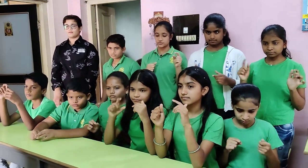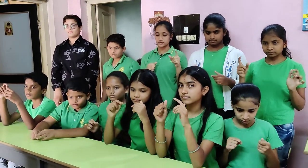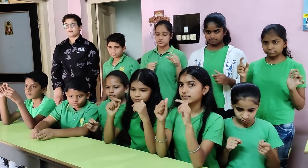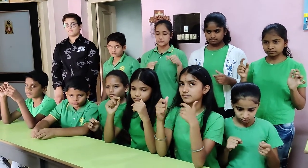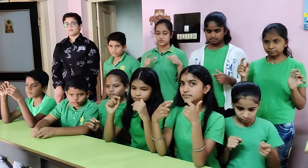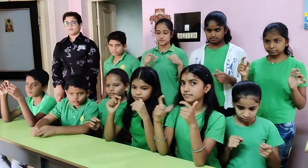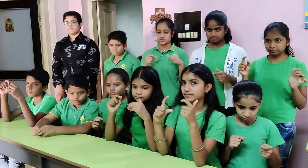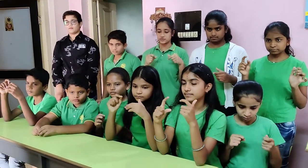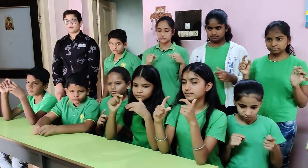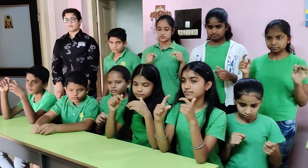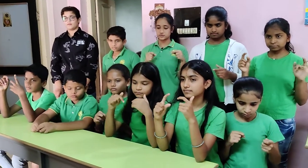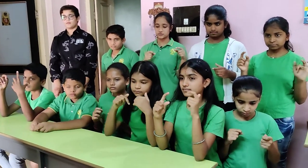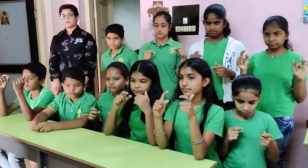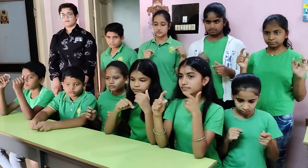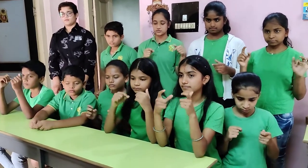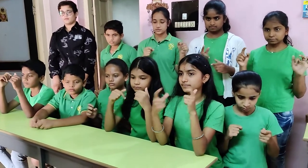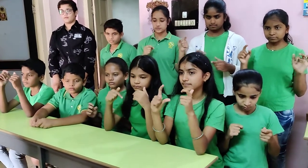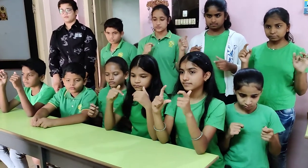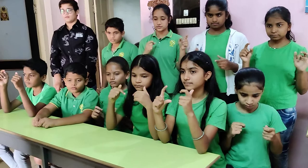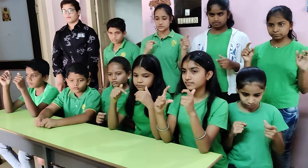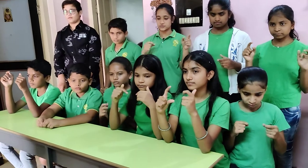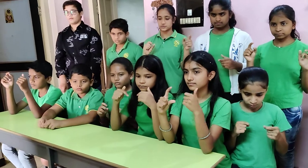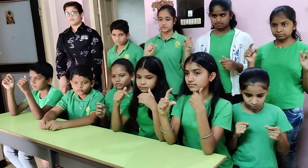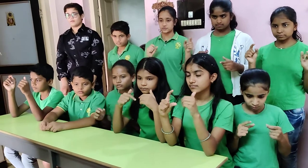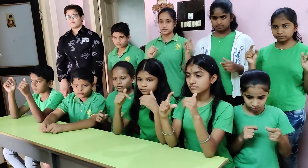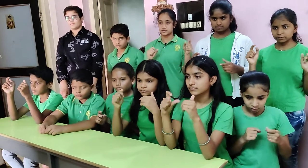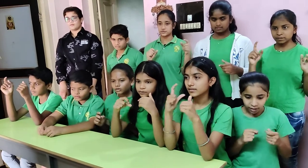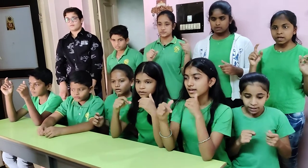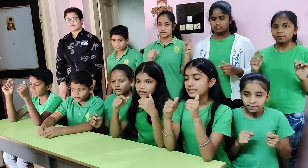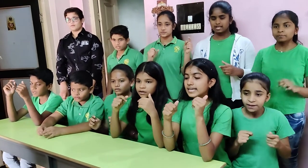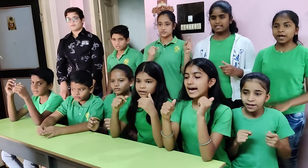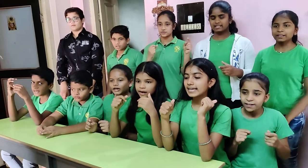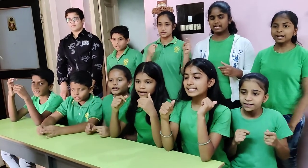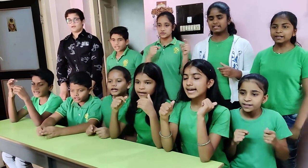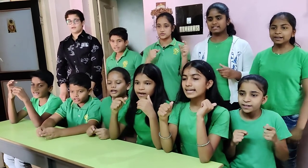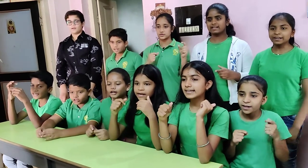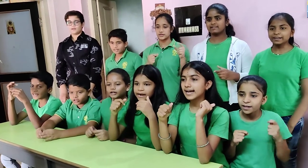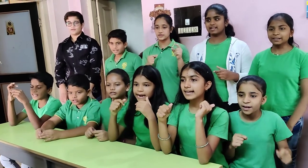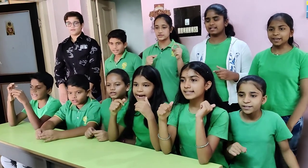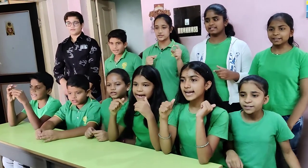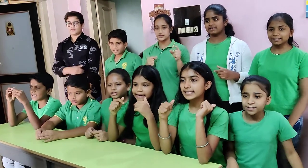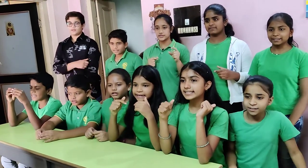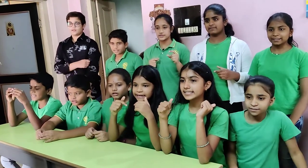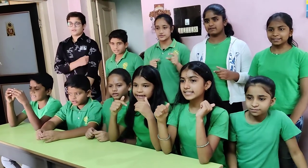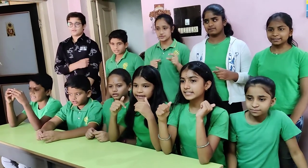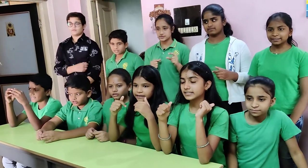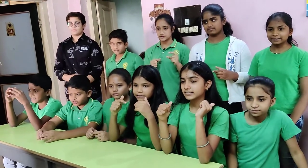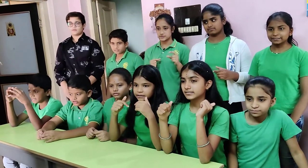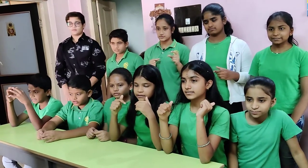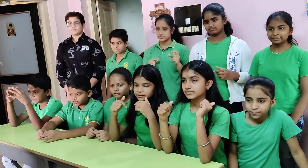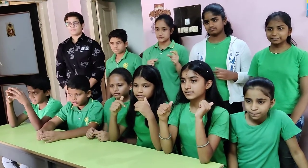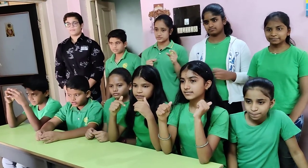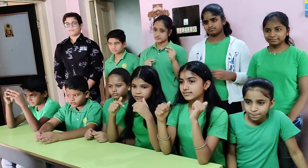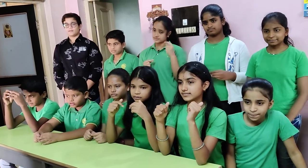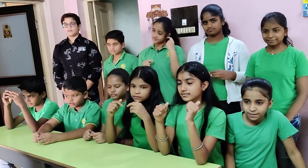701, 22. That is? 980. Very good. Correct answer.